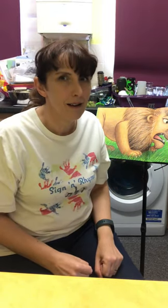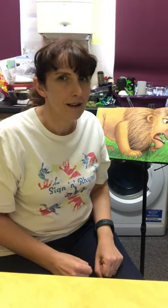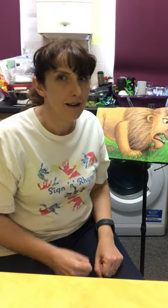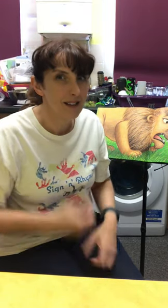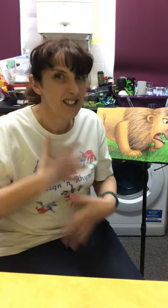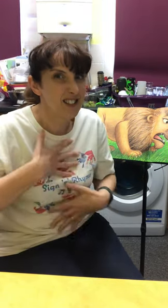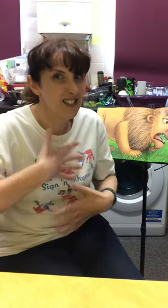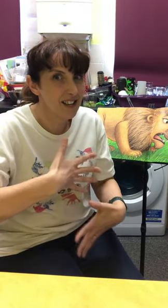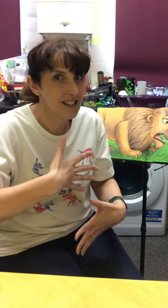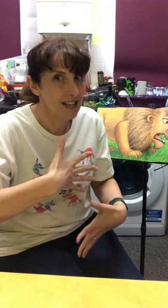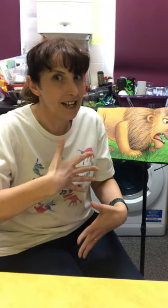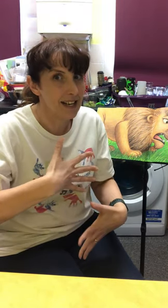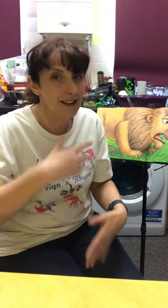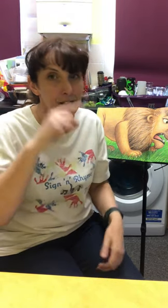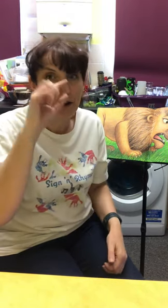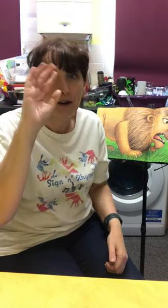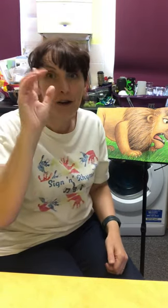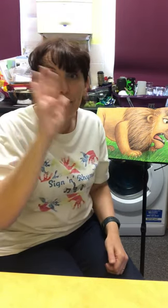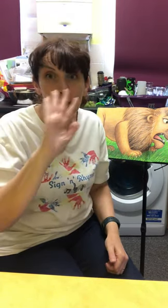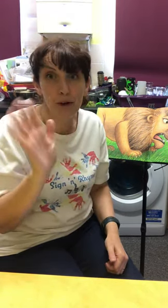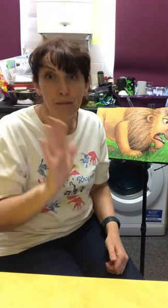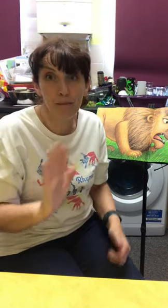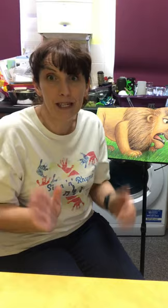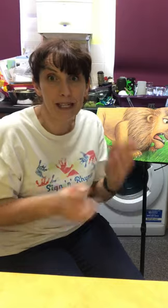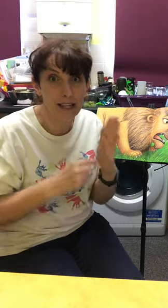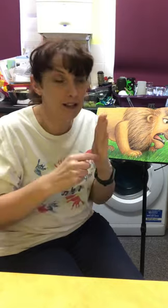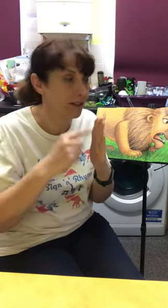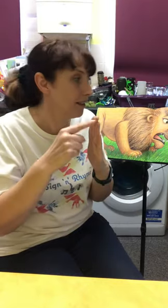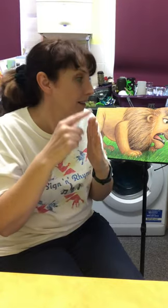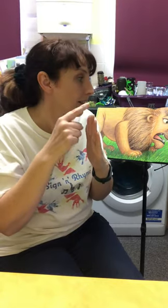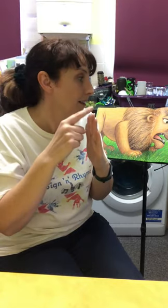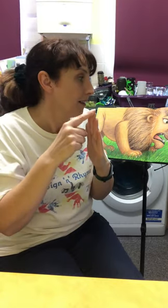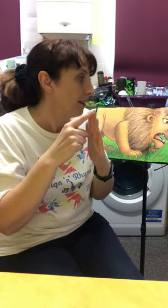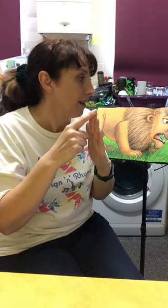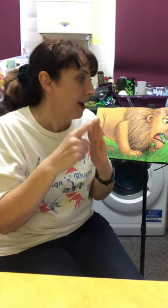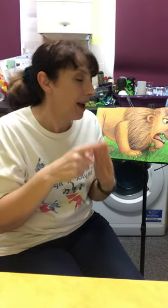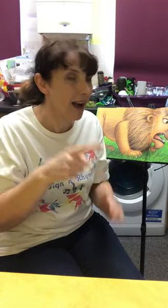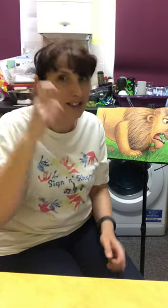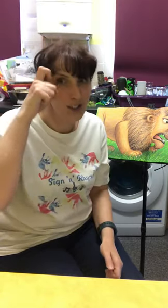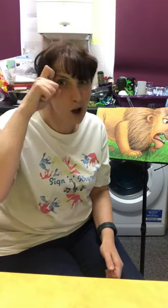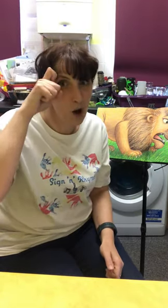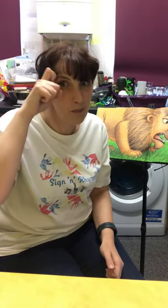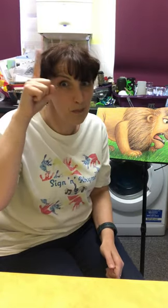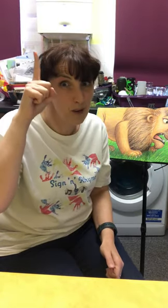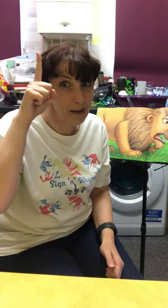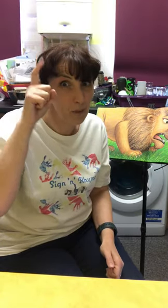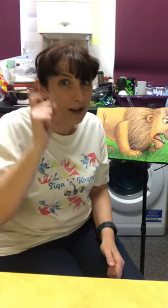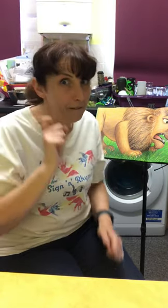Suddenly, Chameleon had a brainwave.